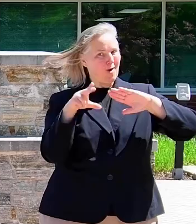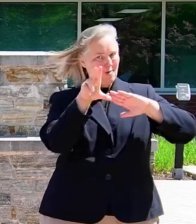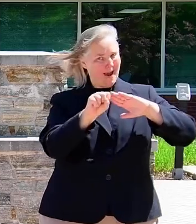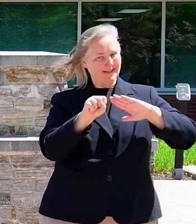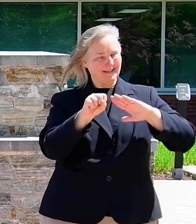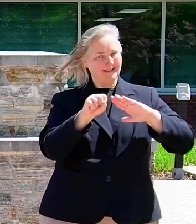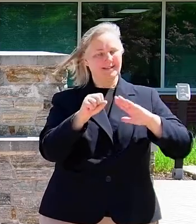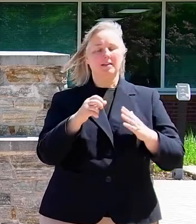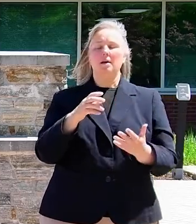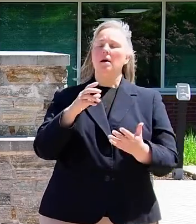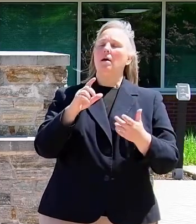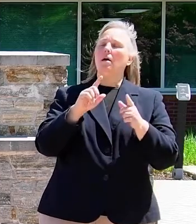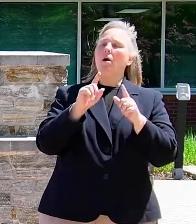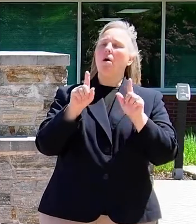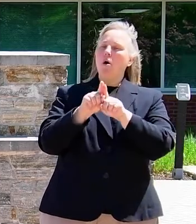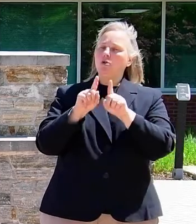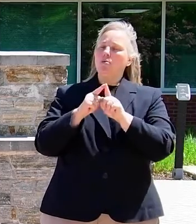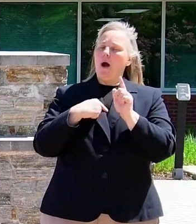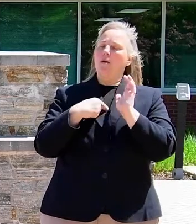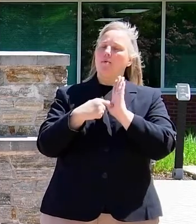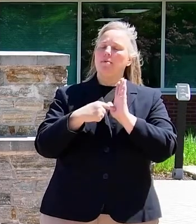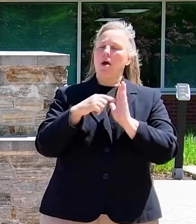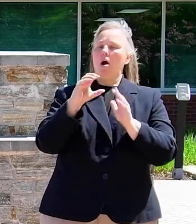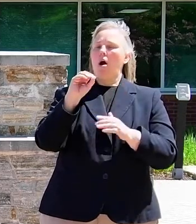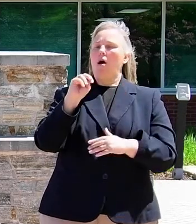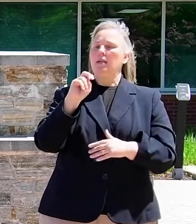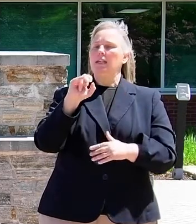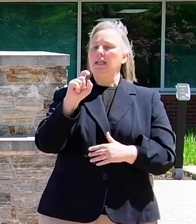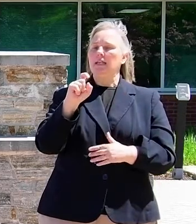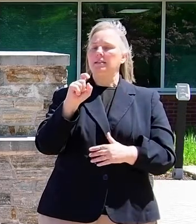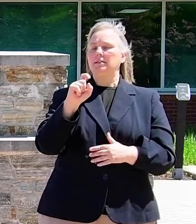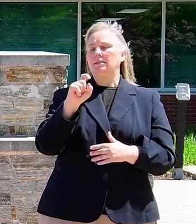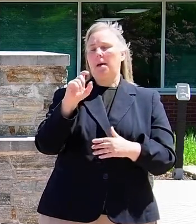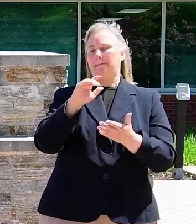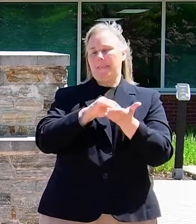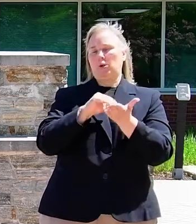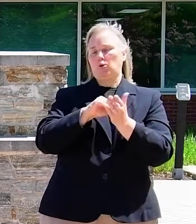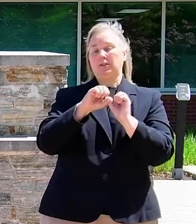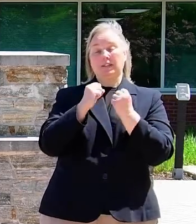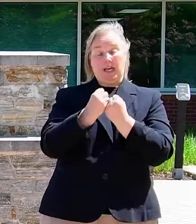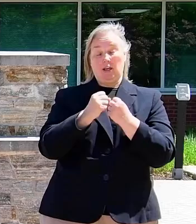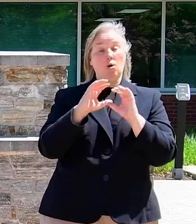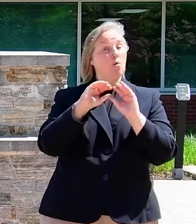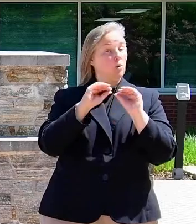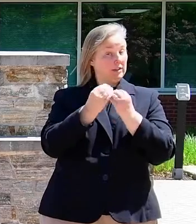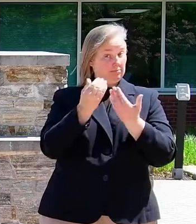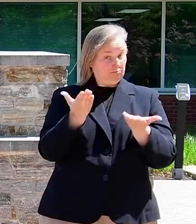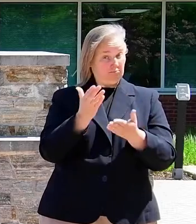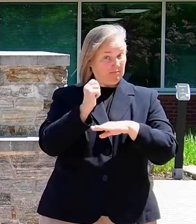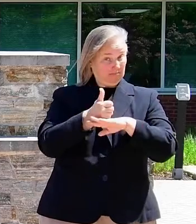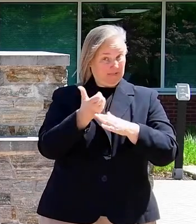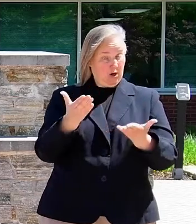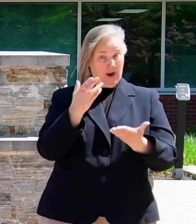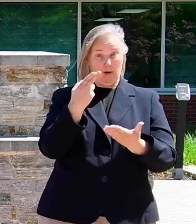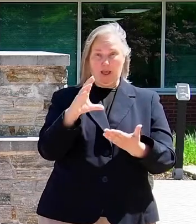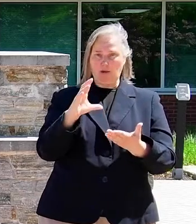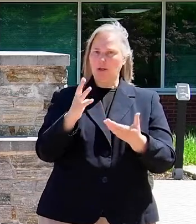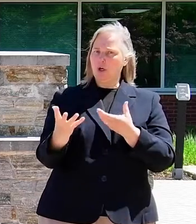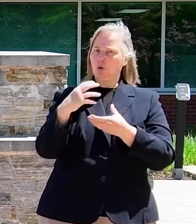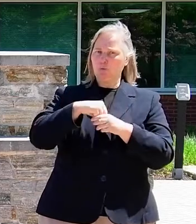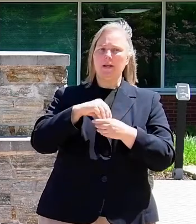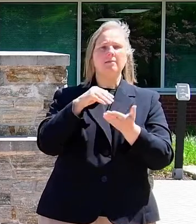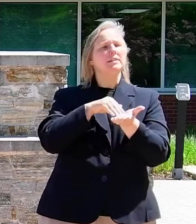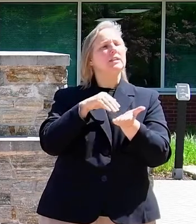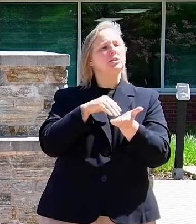I also am representing Onyx Medical Society, which is an organization in Howard County composed of physicians who